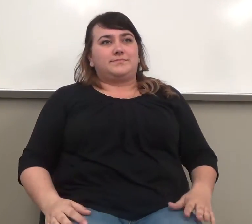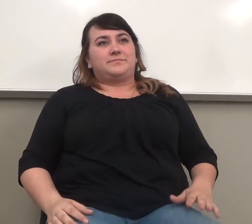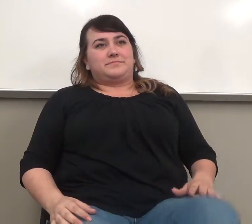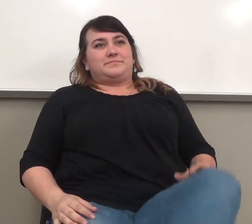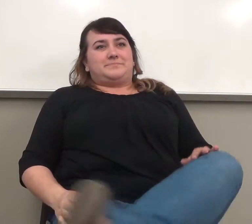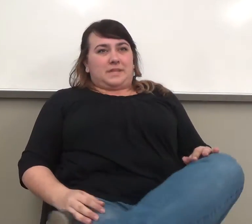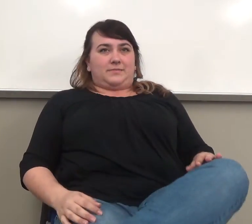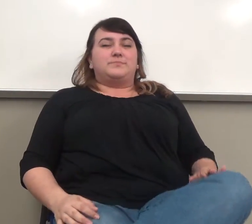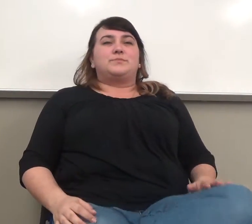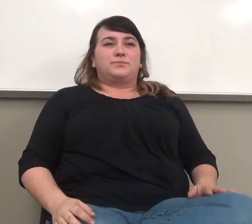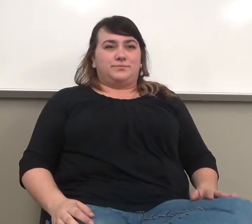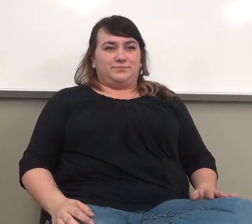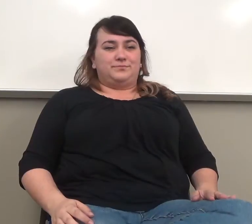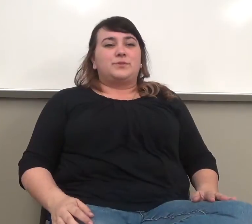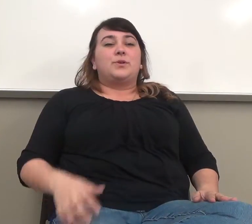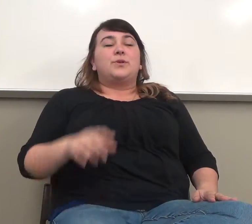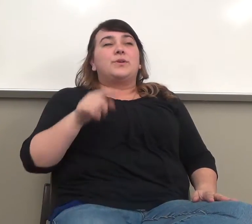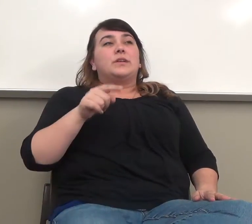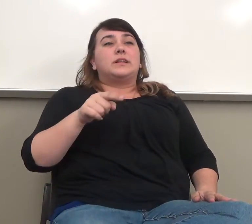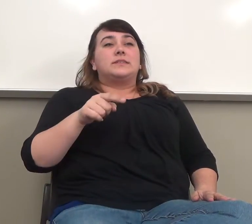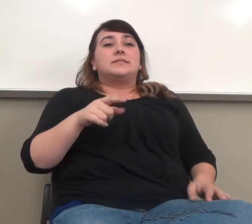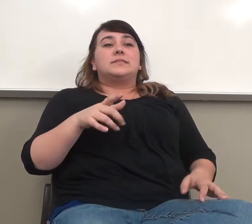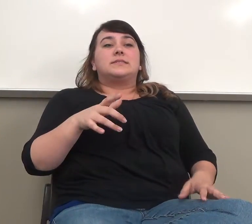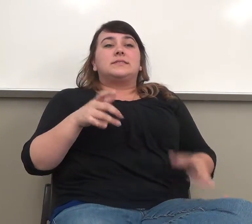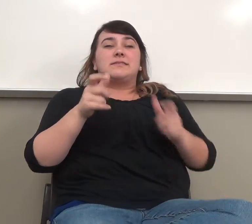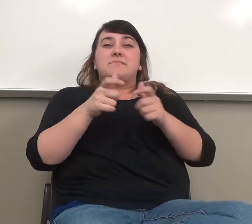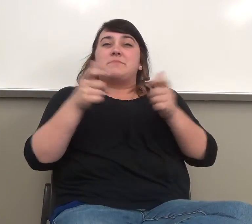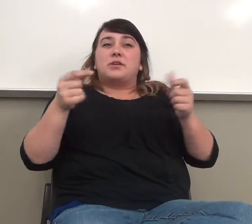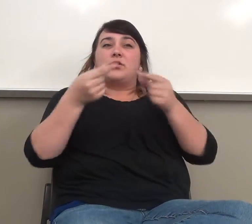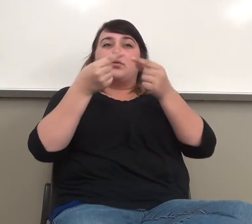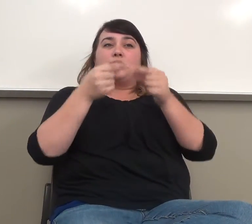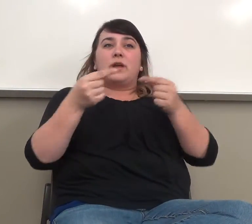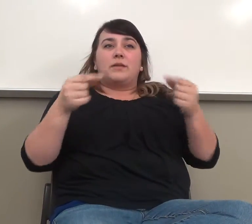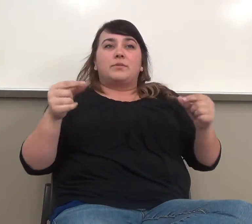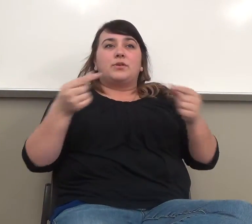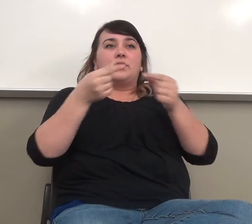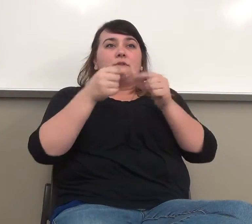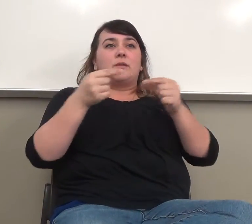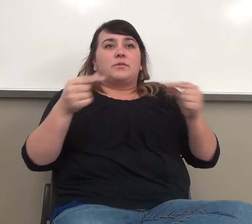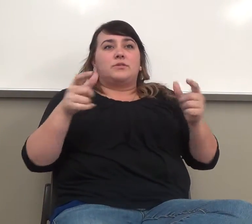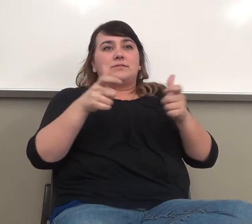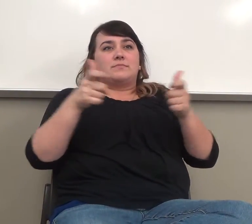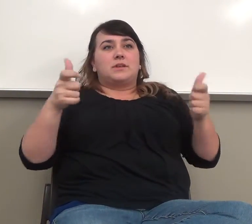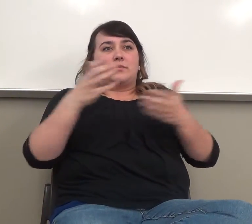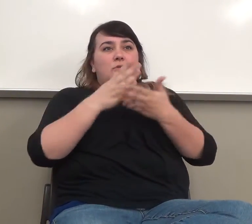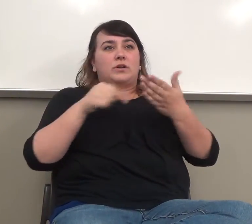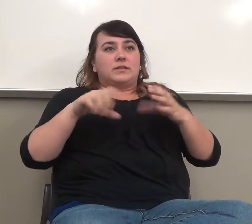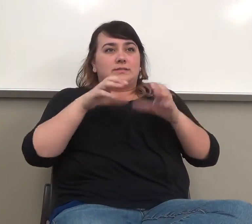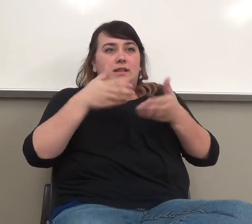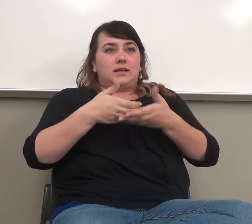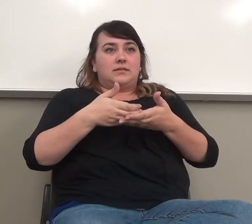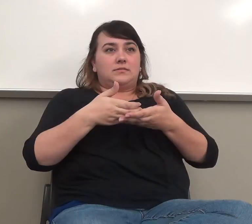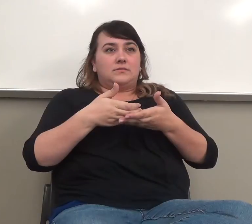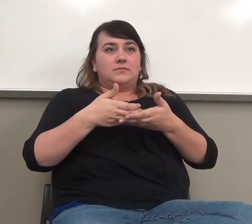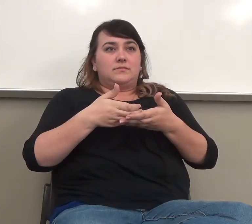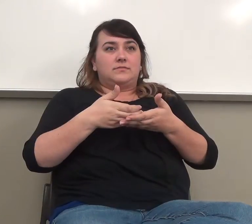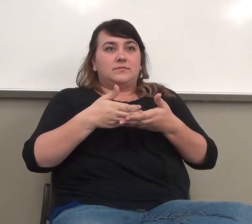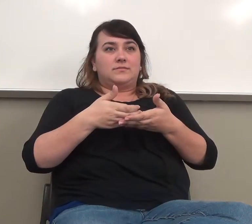out. And like I said, this is a big grammar. It's a big grammar. think it's not. So we will be